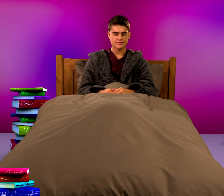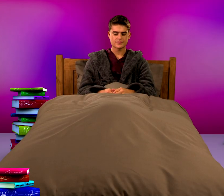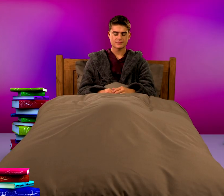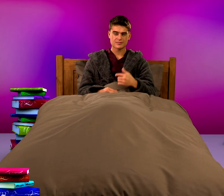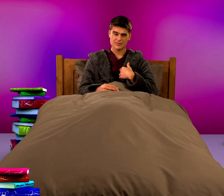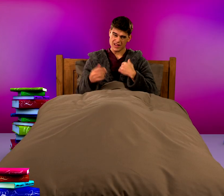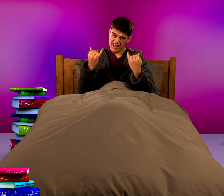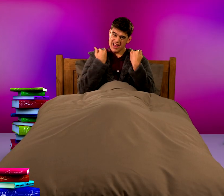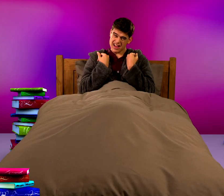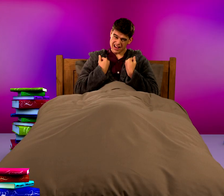I'm ill.